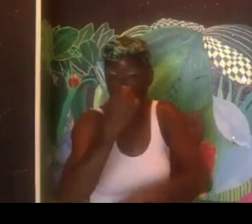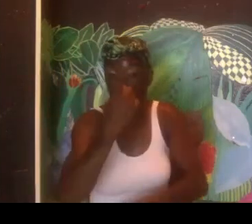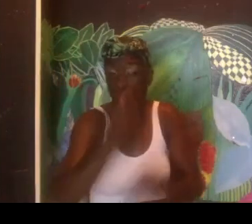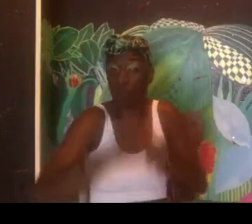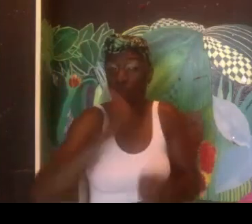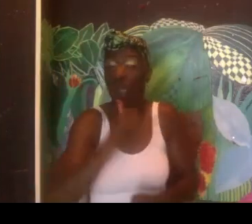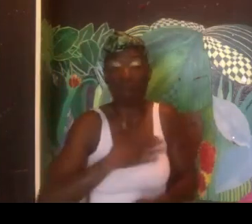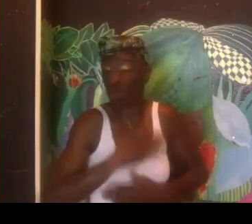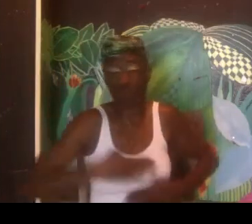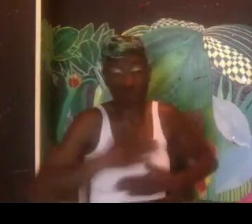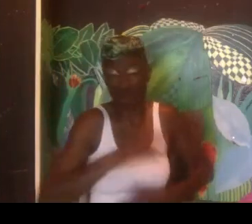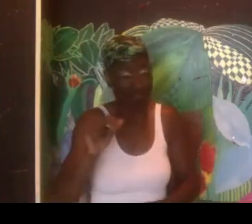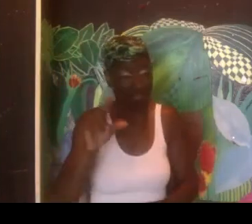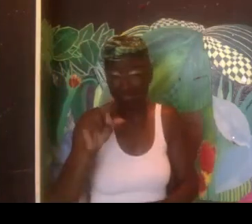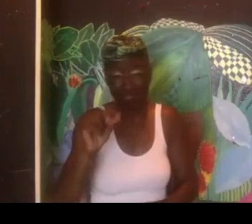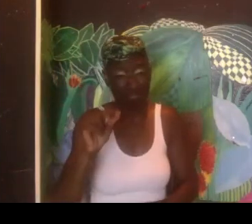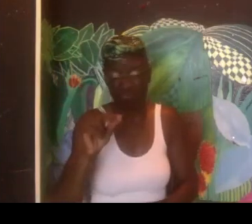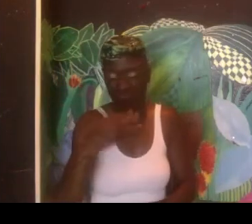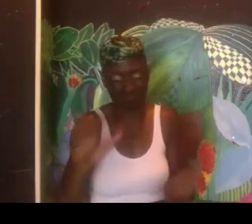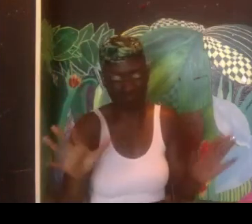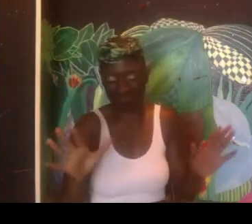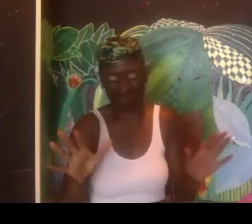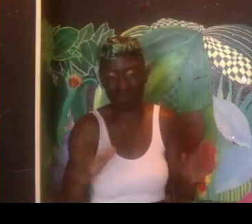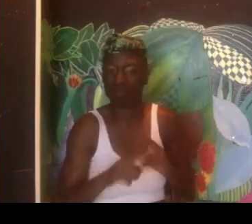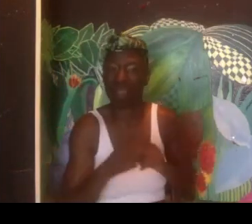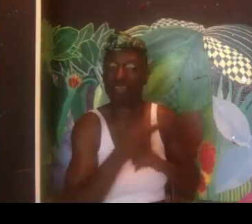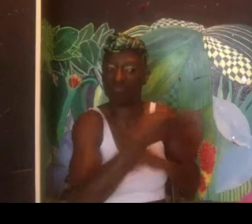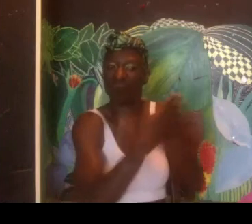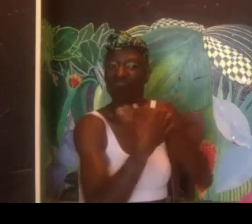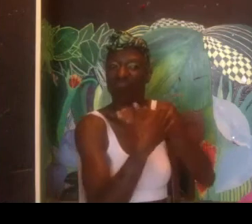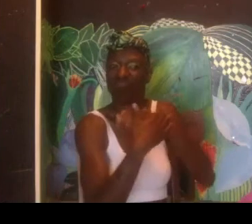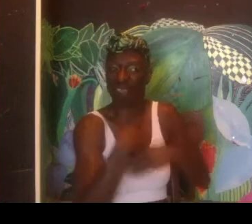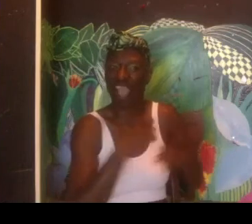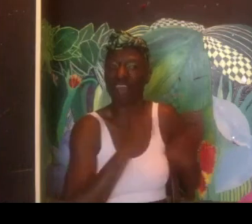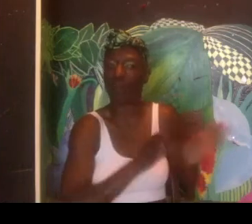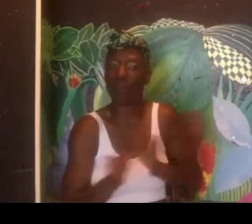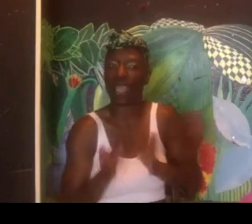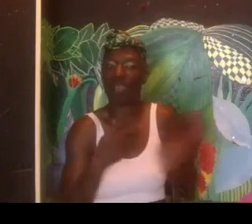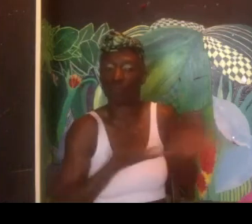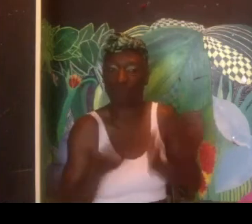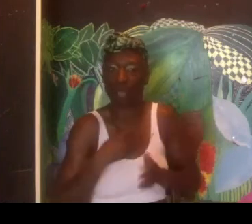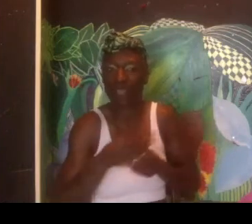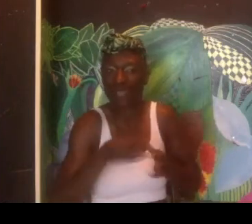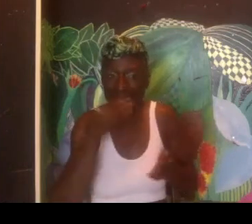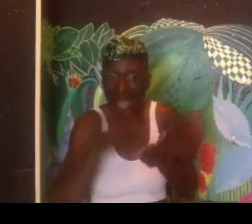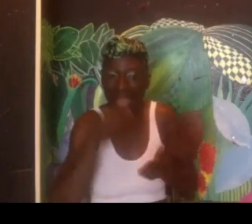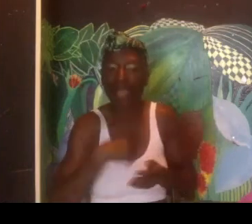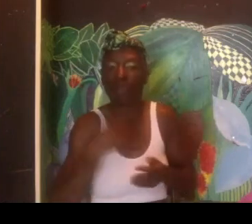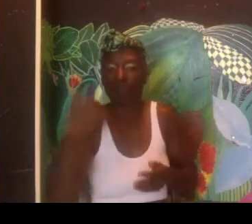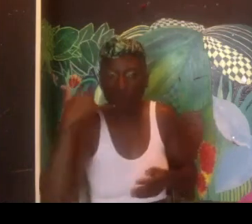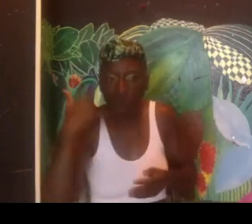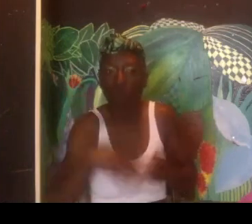production process to work all day. And that was something that was really, really hard to do. And so the